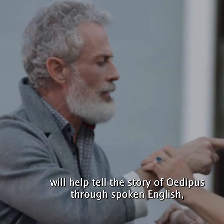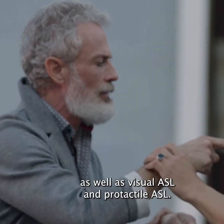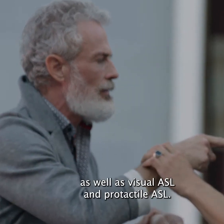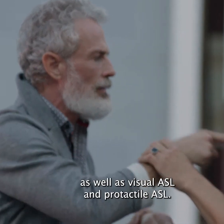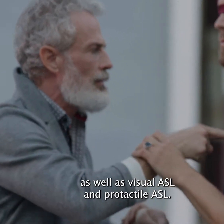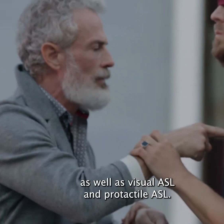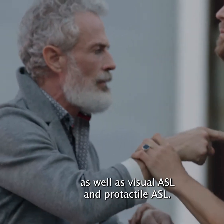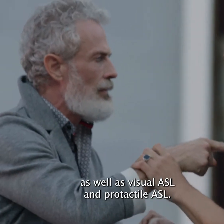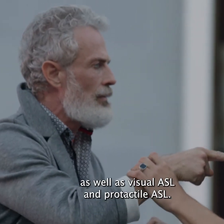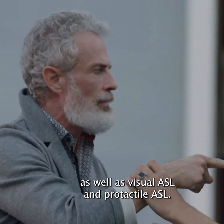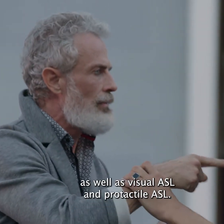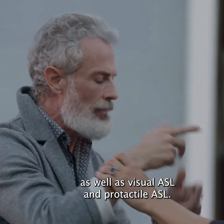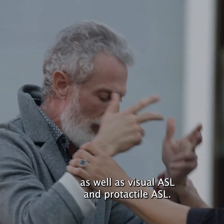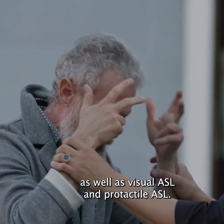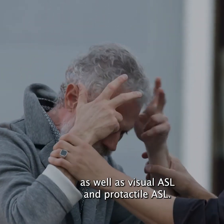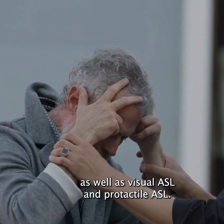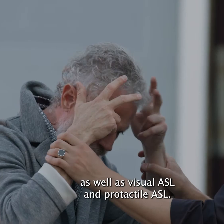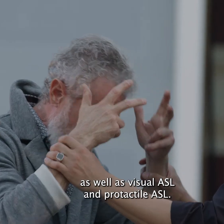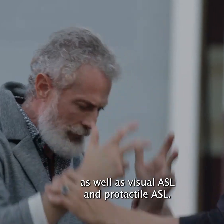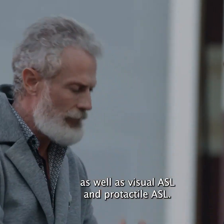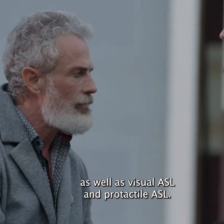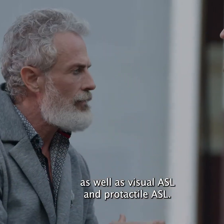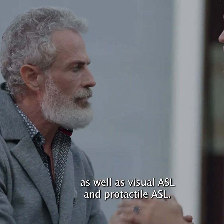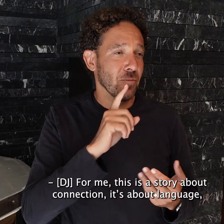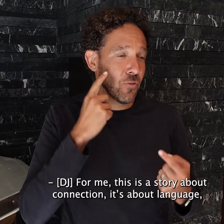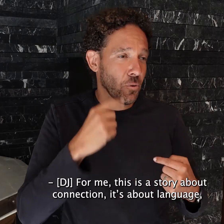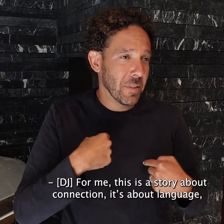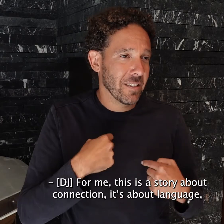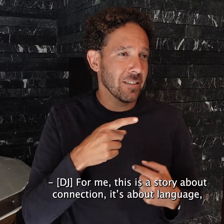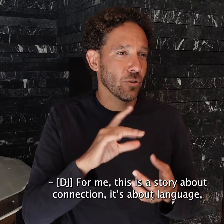English as well as visual ASL and protactile ASL.